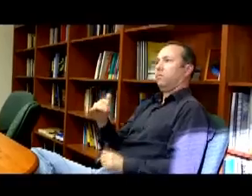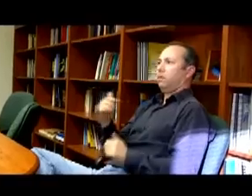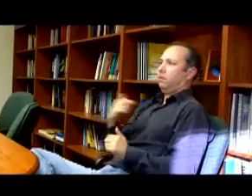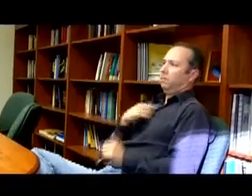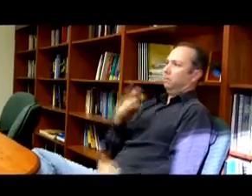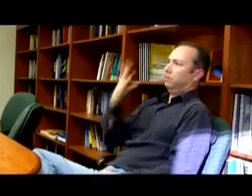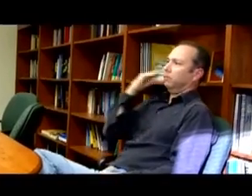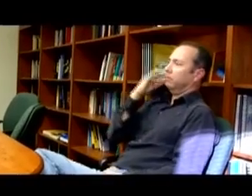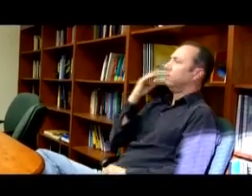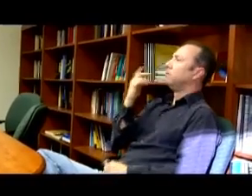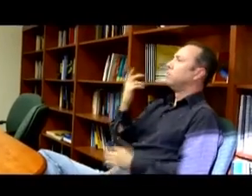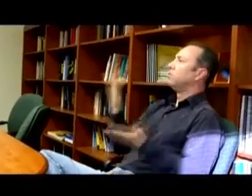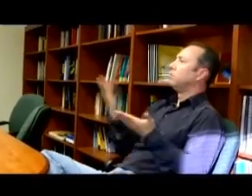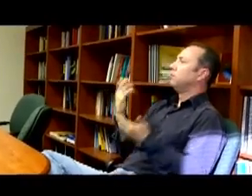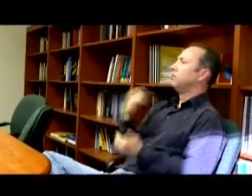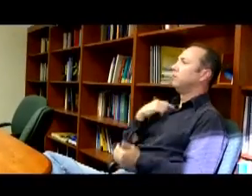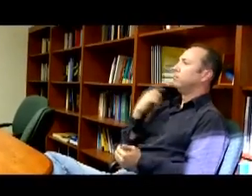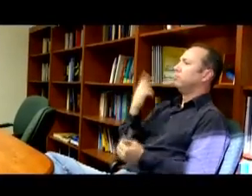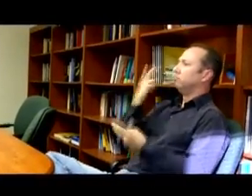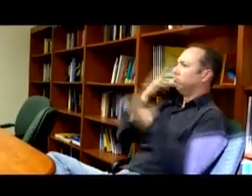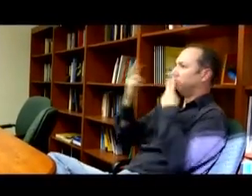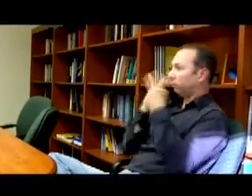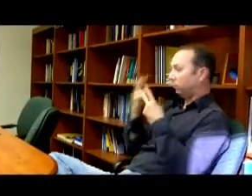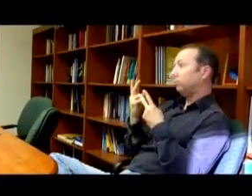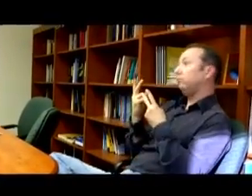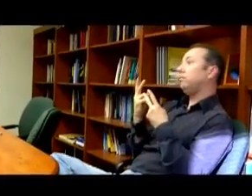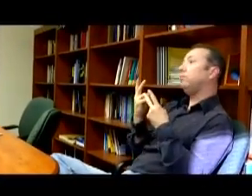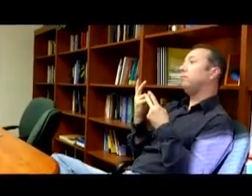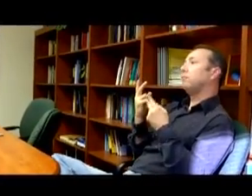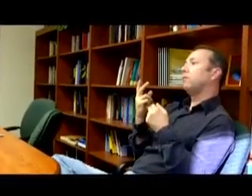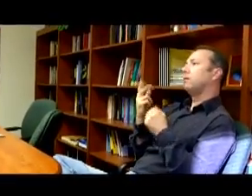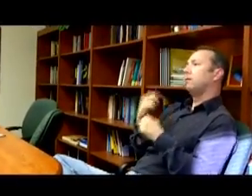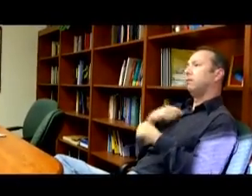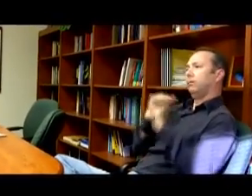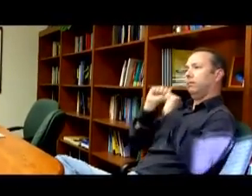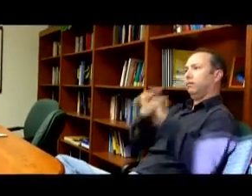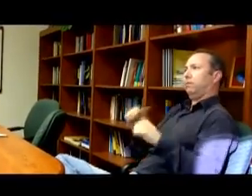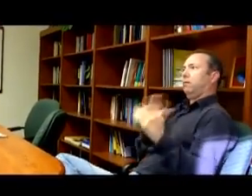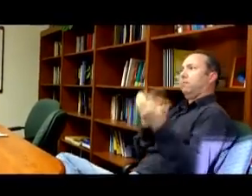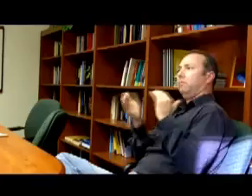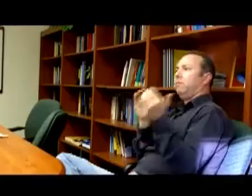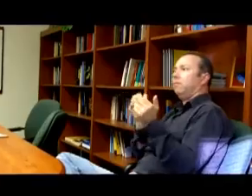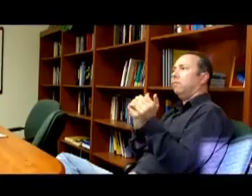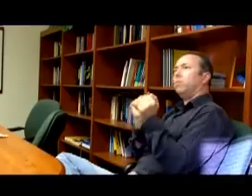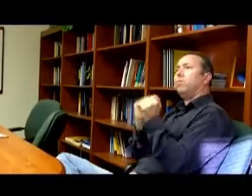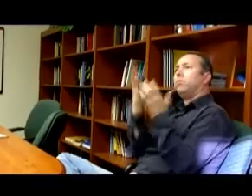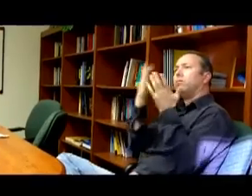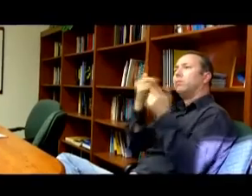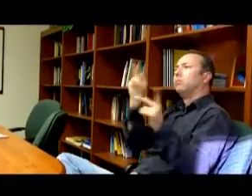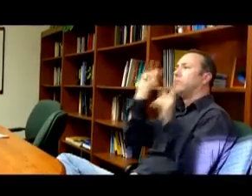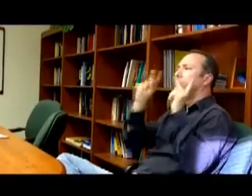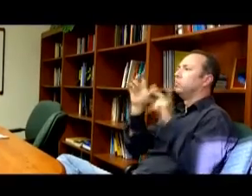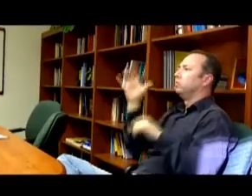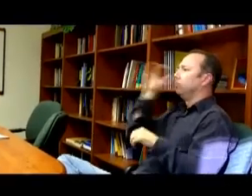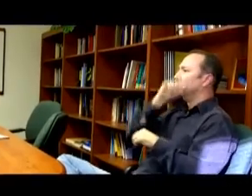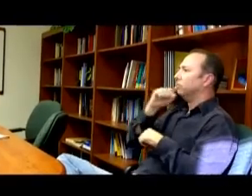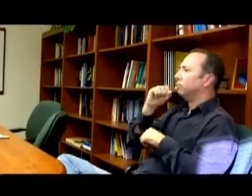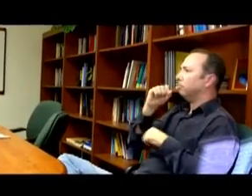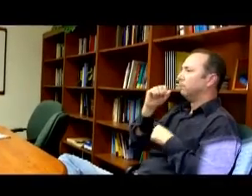Well, I think one thing that I can say is that my experience as a visual person, I can